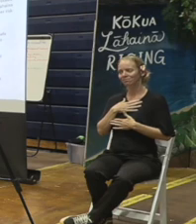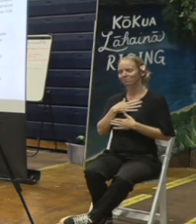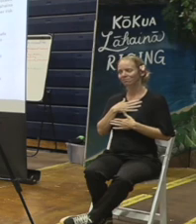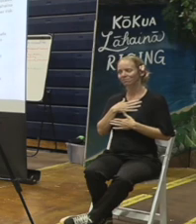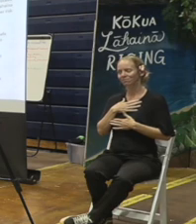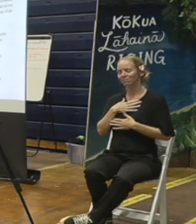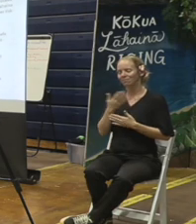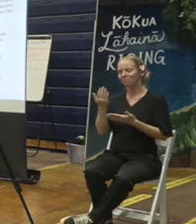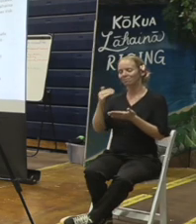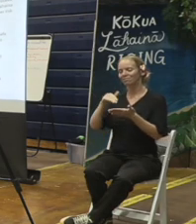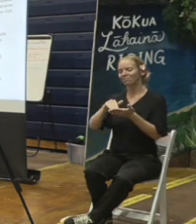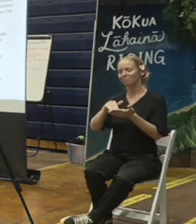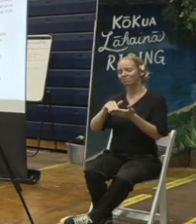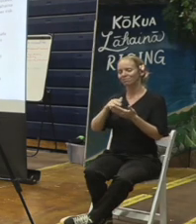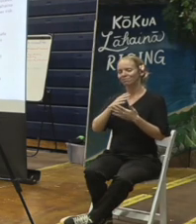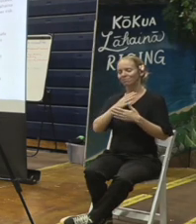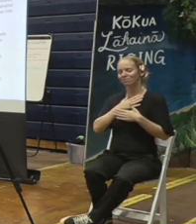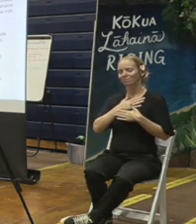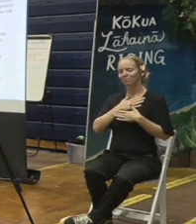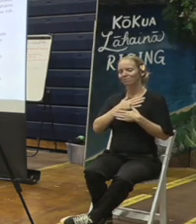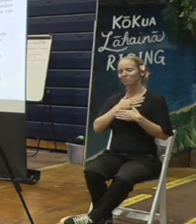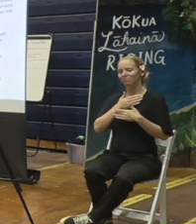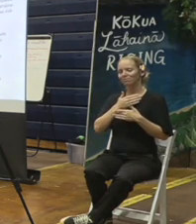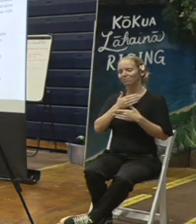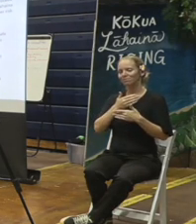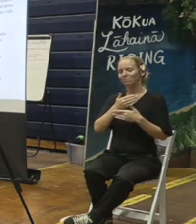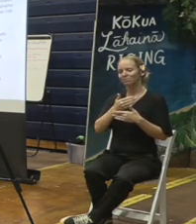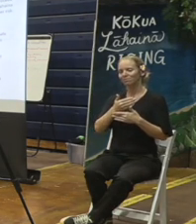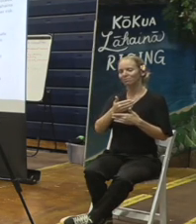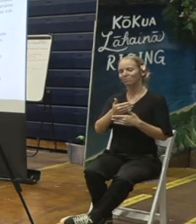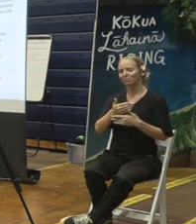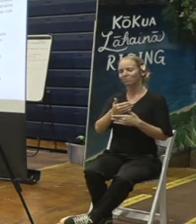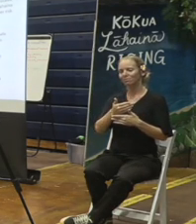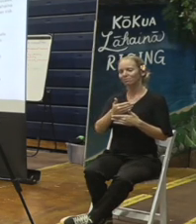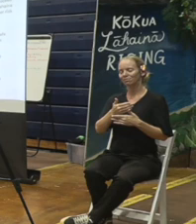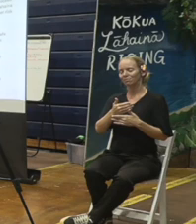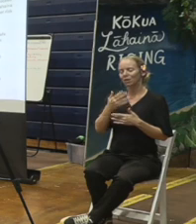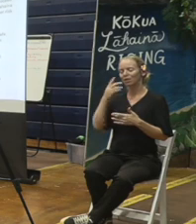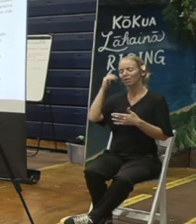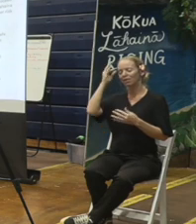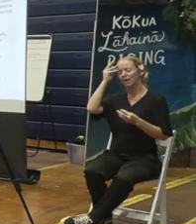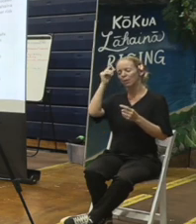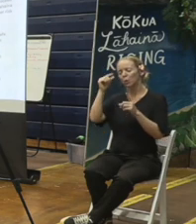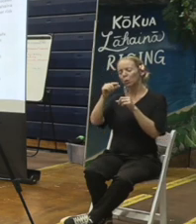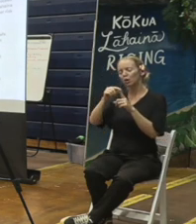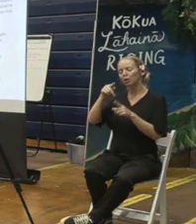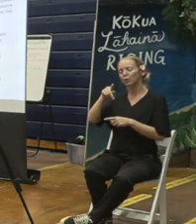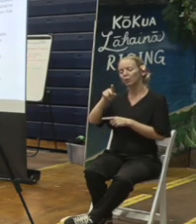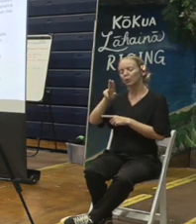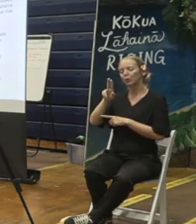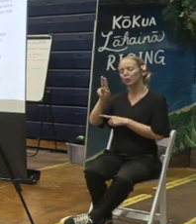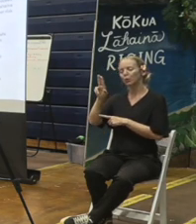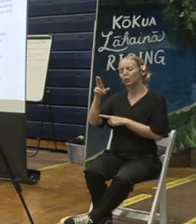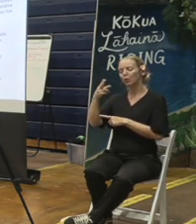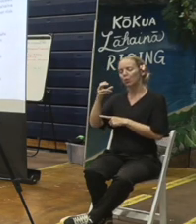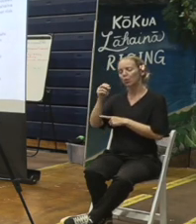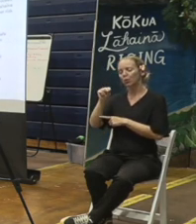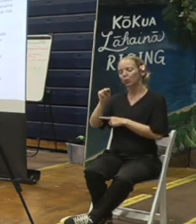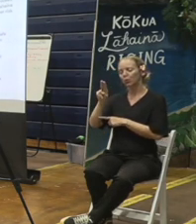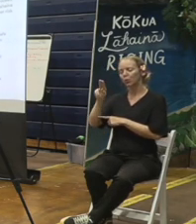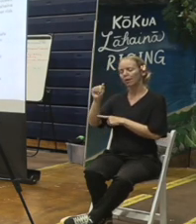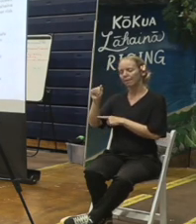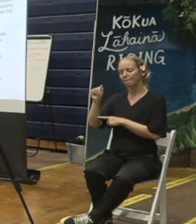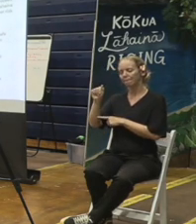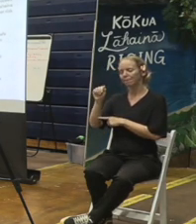Hanaho. Deep breath. The word I want you to think about is Pu'u Honua. Pu'u Honua. Aloha Pu'u